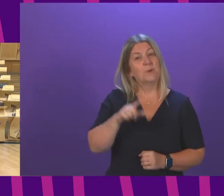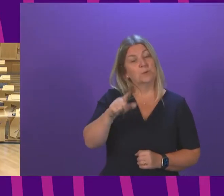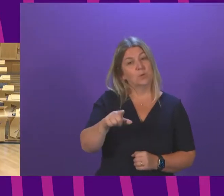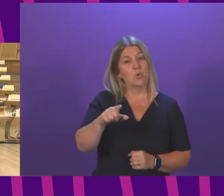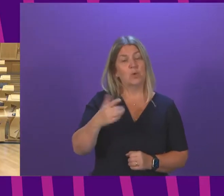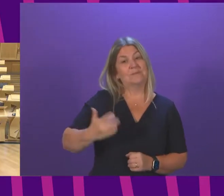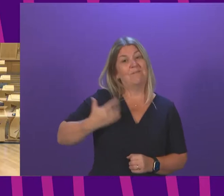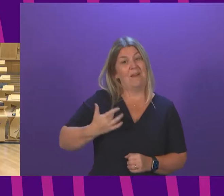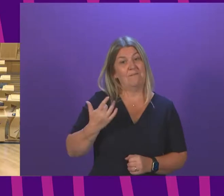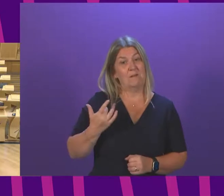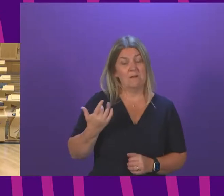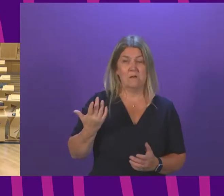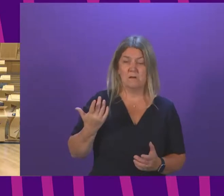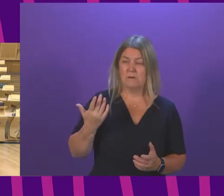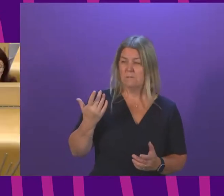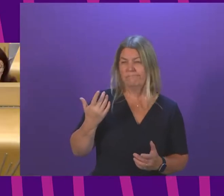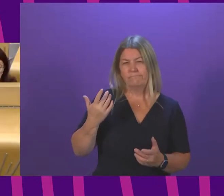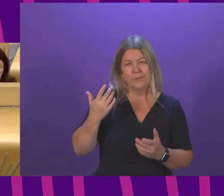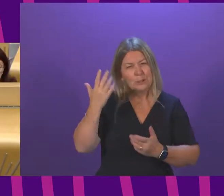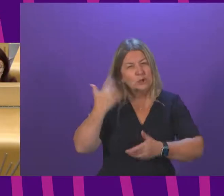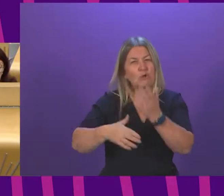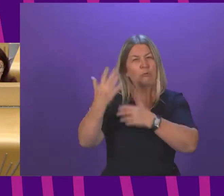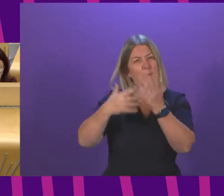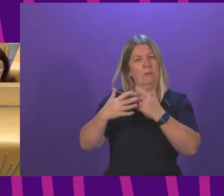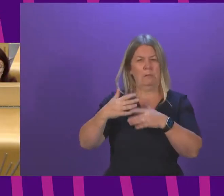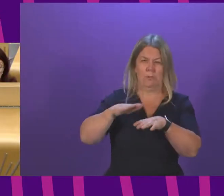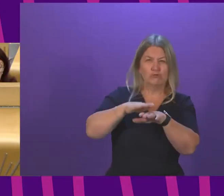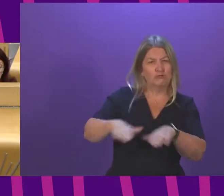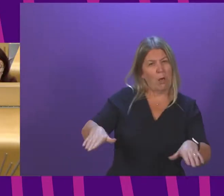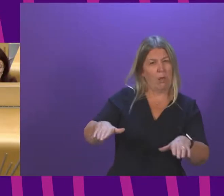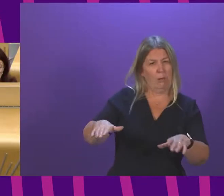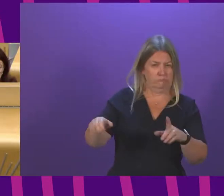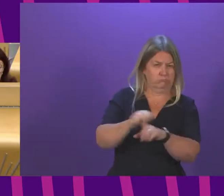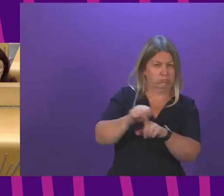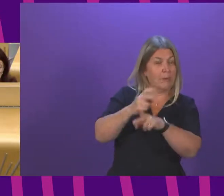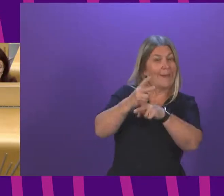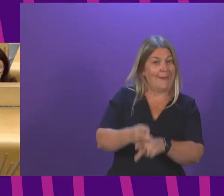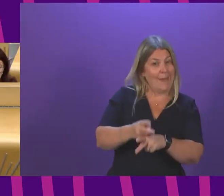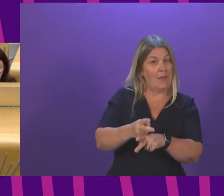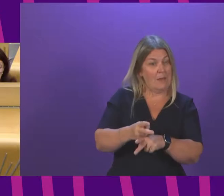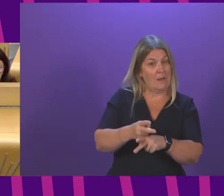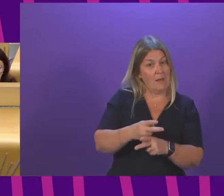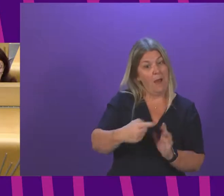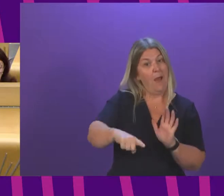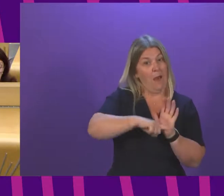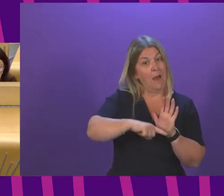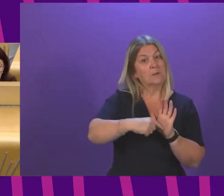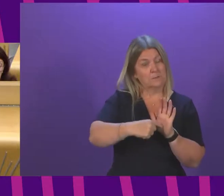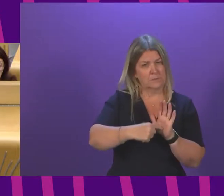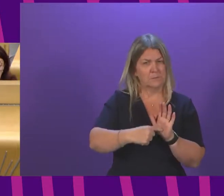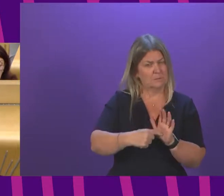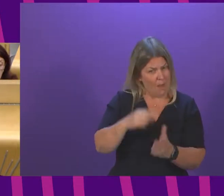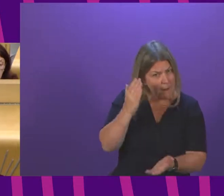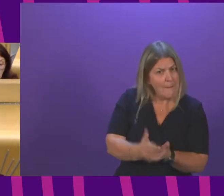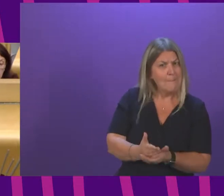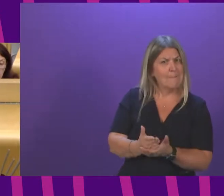for Survivors Historical Childhood Abuse and Care Scotland Act provides tangible support for those who have